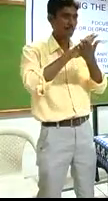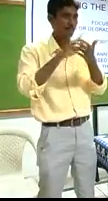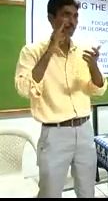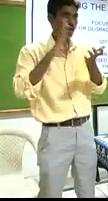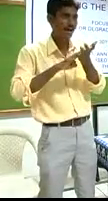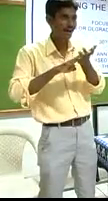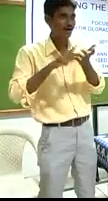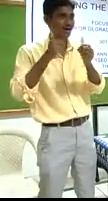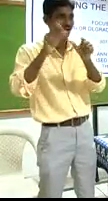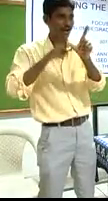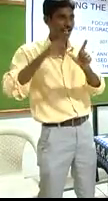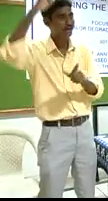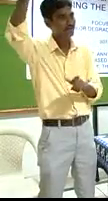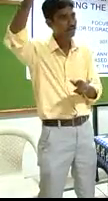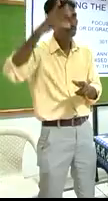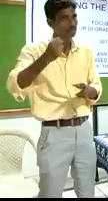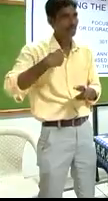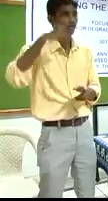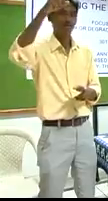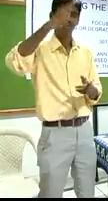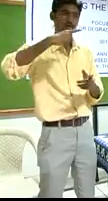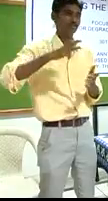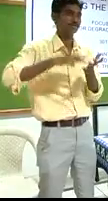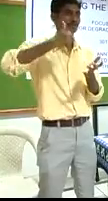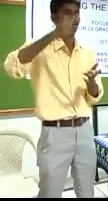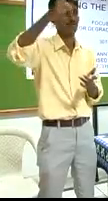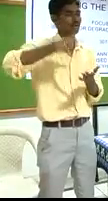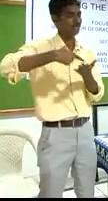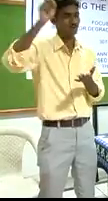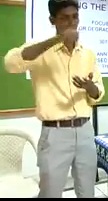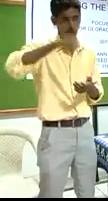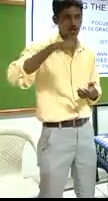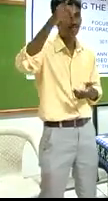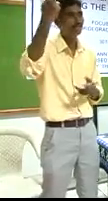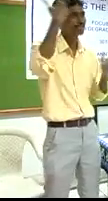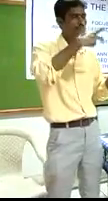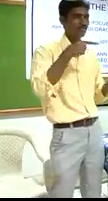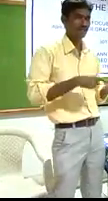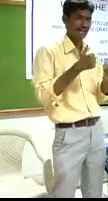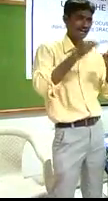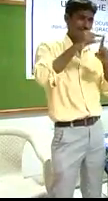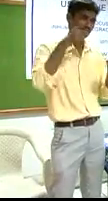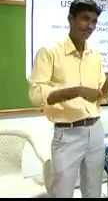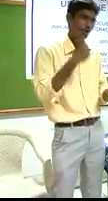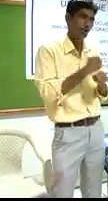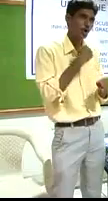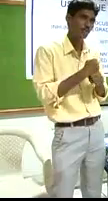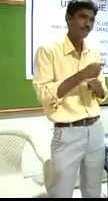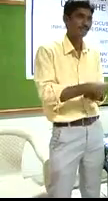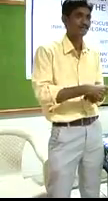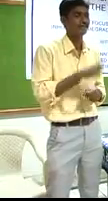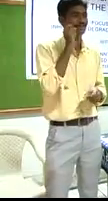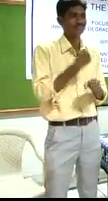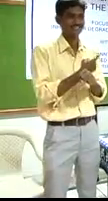chief minister he declined. But the Andhra Pradesh government at that time was headed by Rajshika